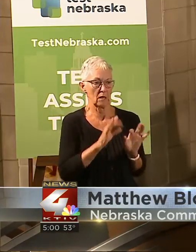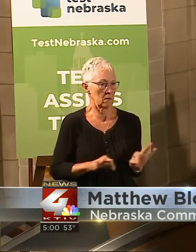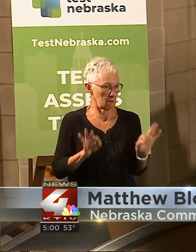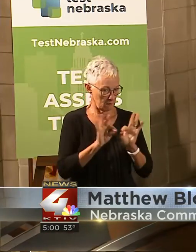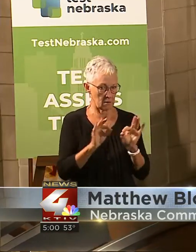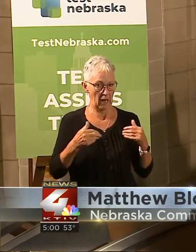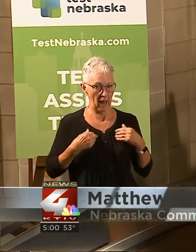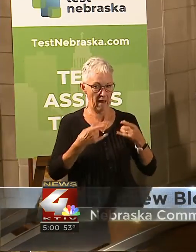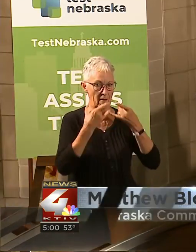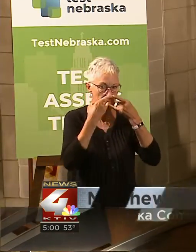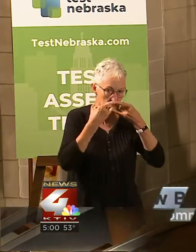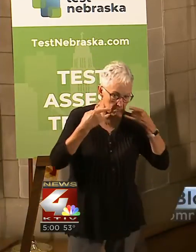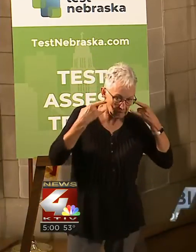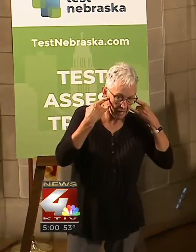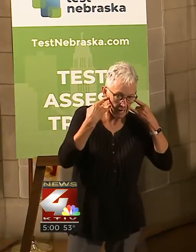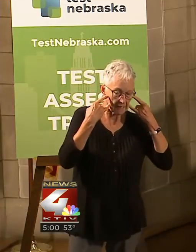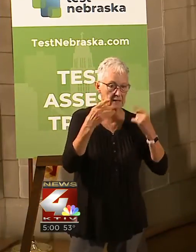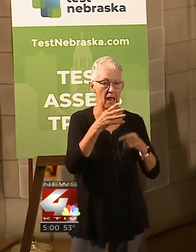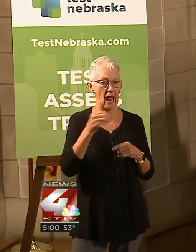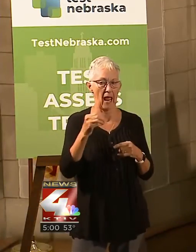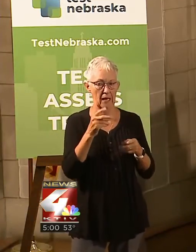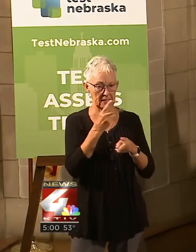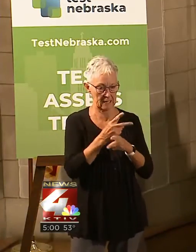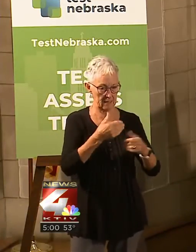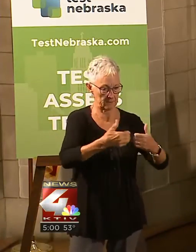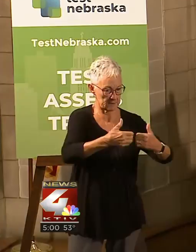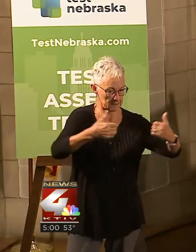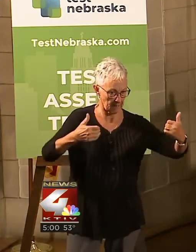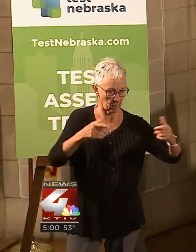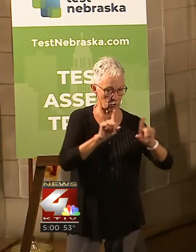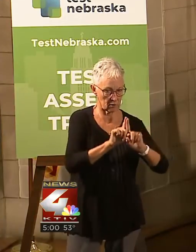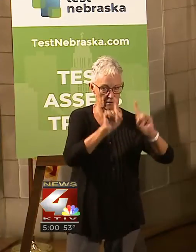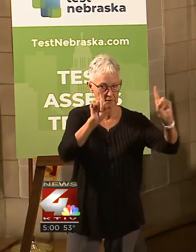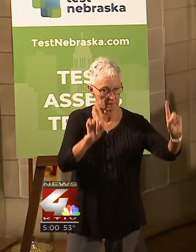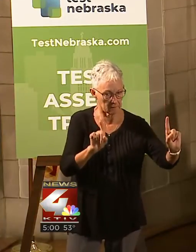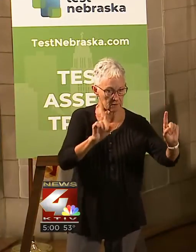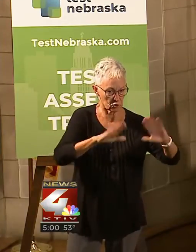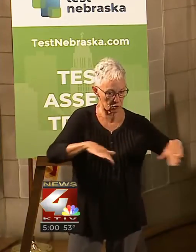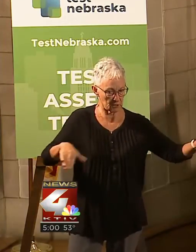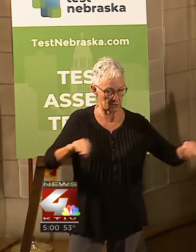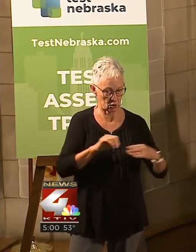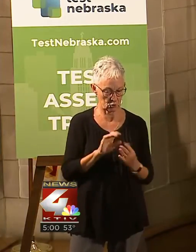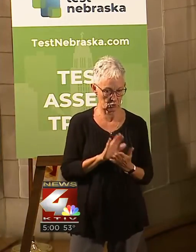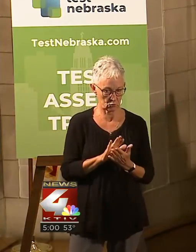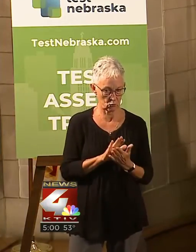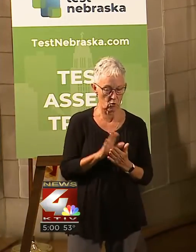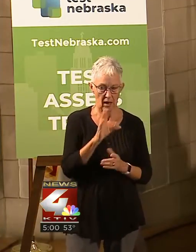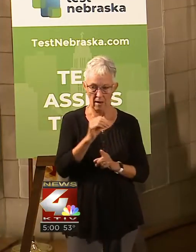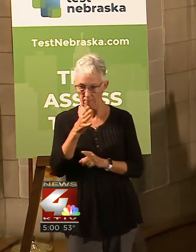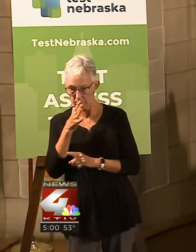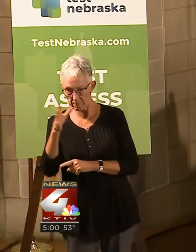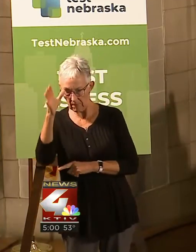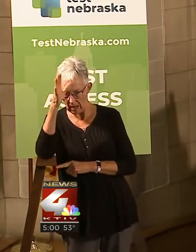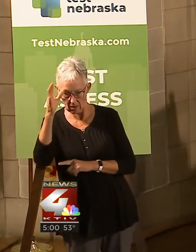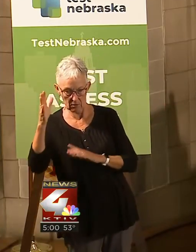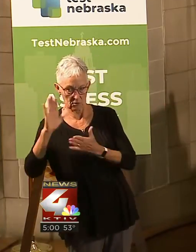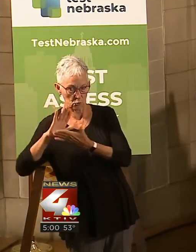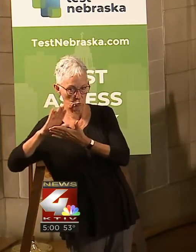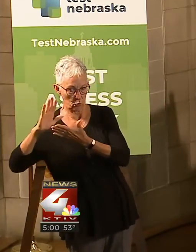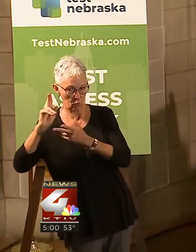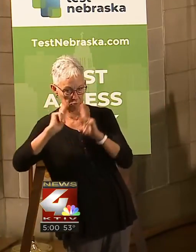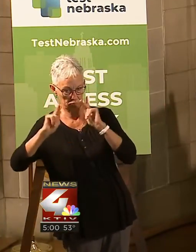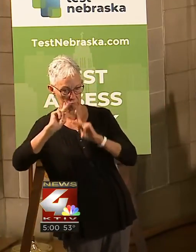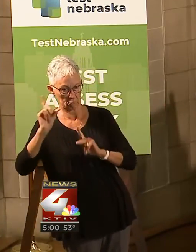in schools, the importance of understanding and parents understanding that if a student is showing any signs or symptoms of being sick, that